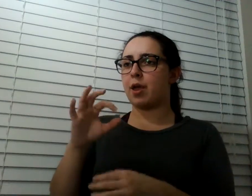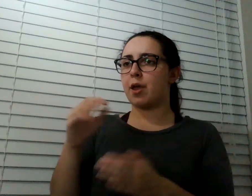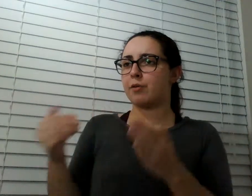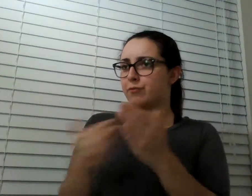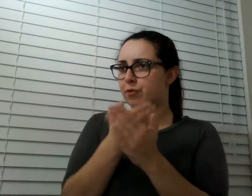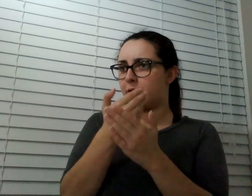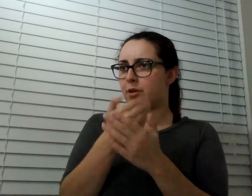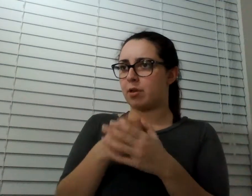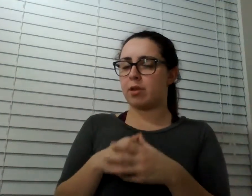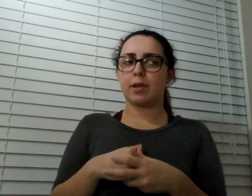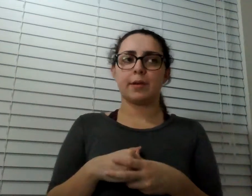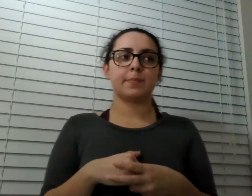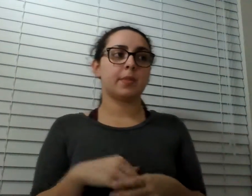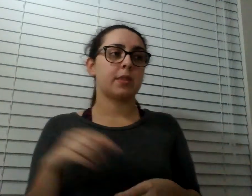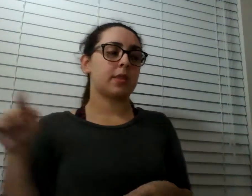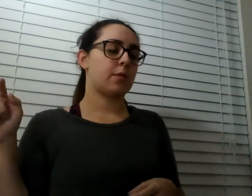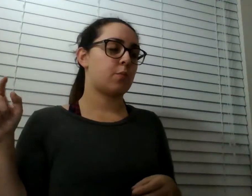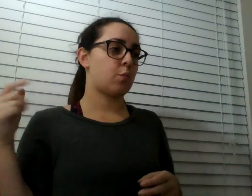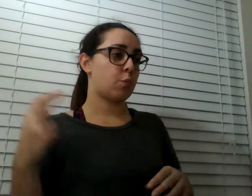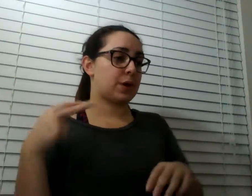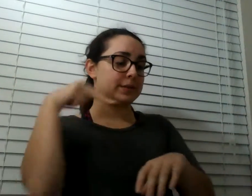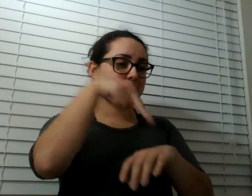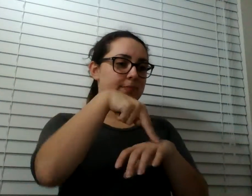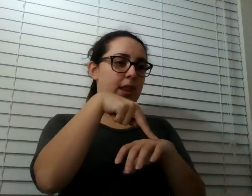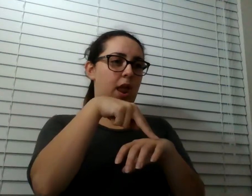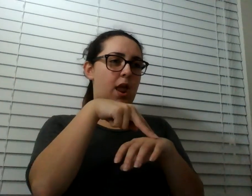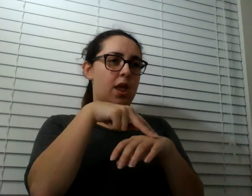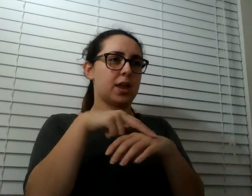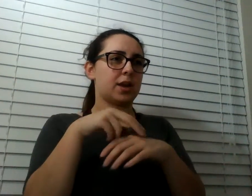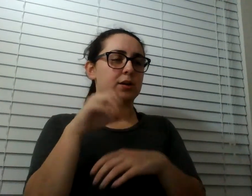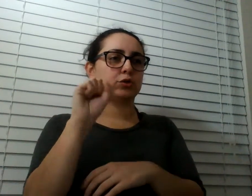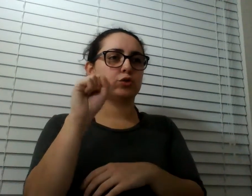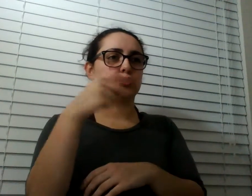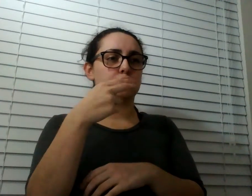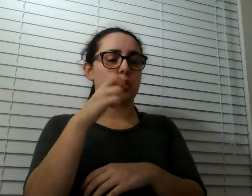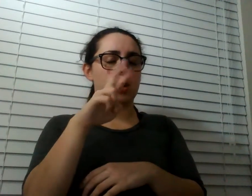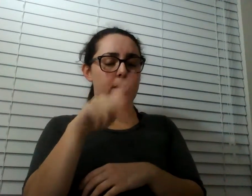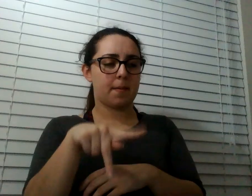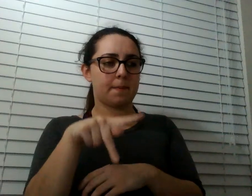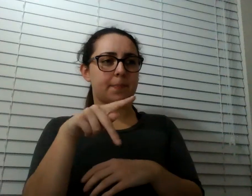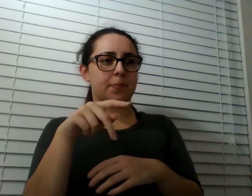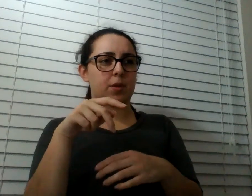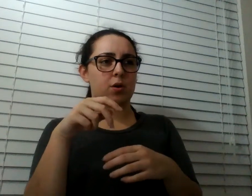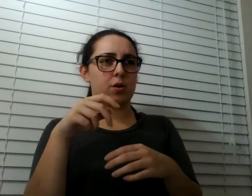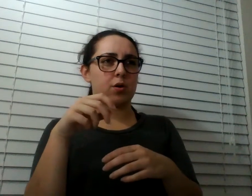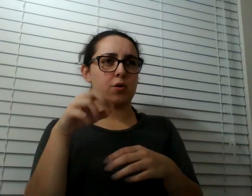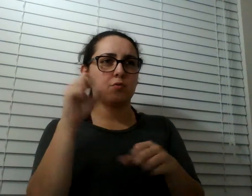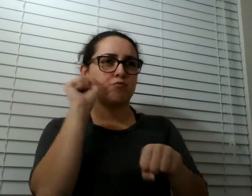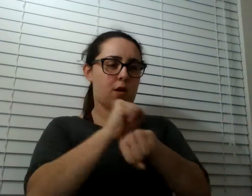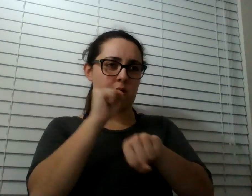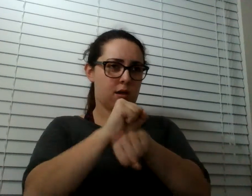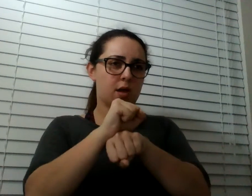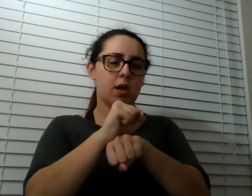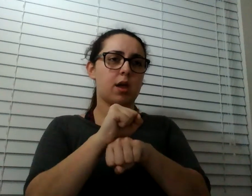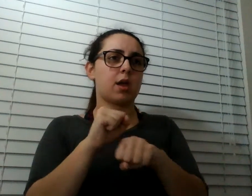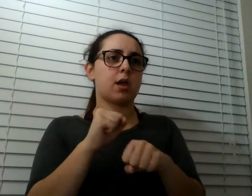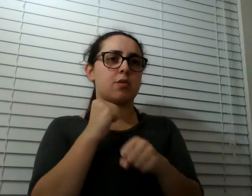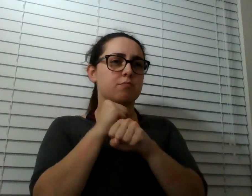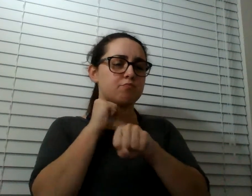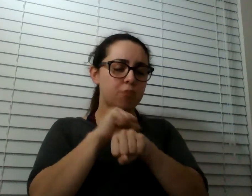rock. It was just all of these sharp, little jaggedy knives. I mean, it sort of didn't look like any of the other areas we